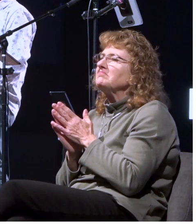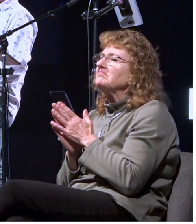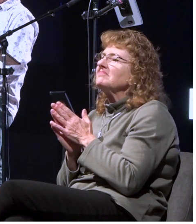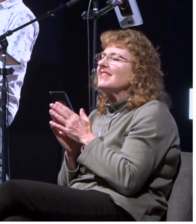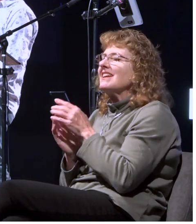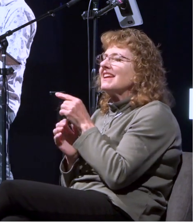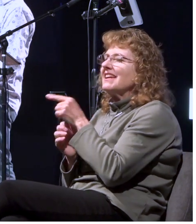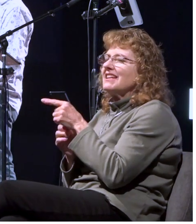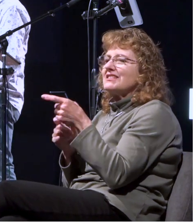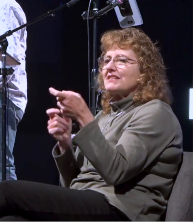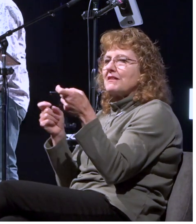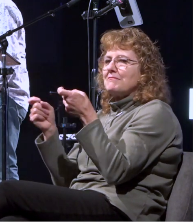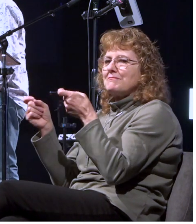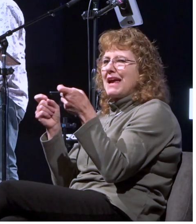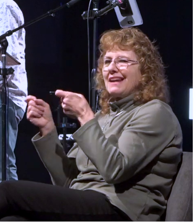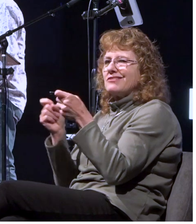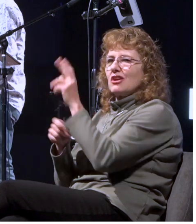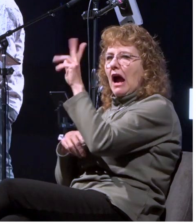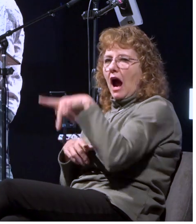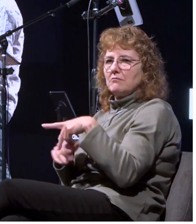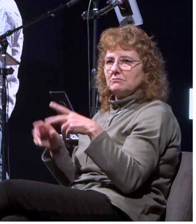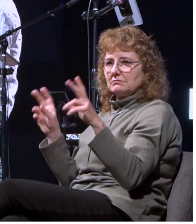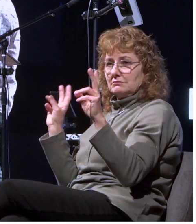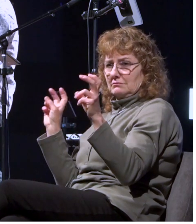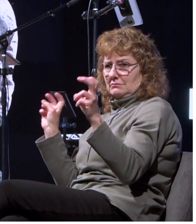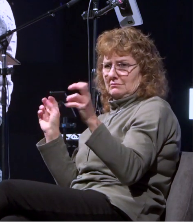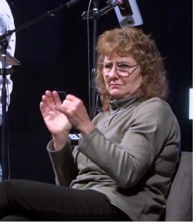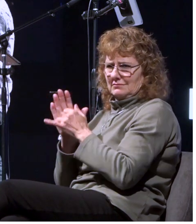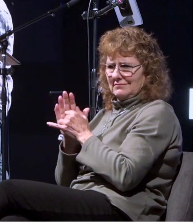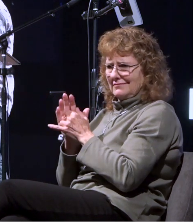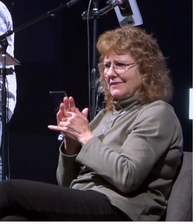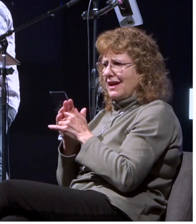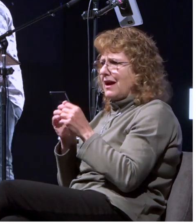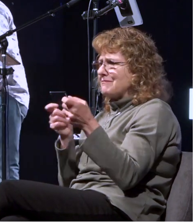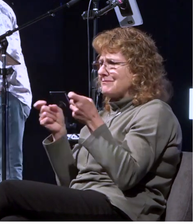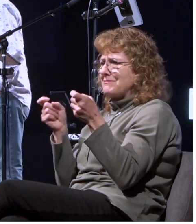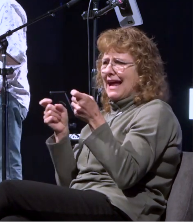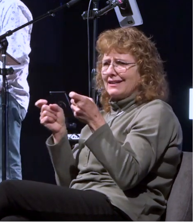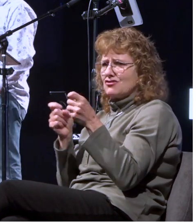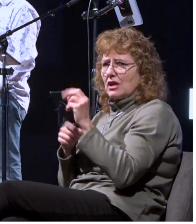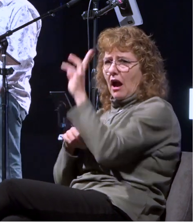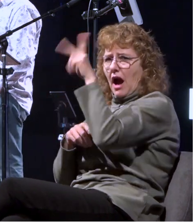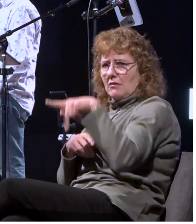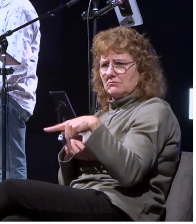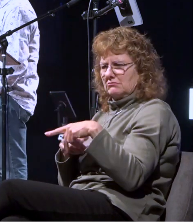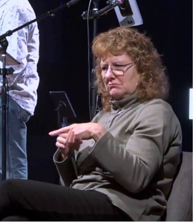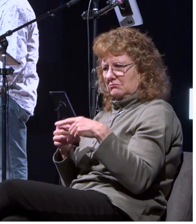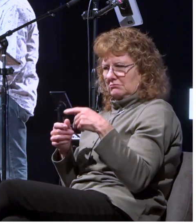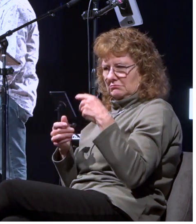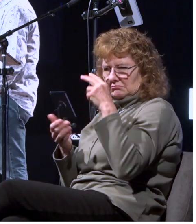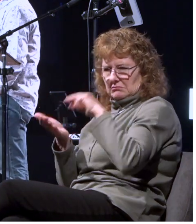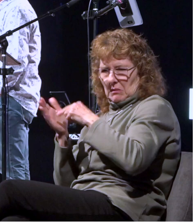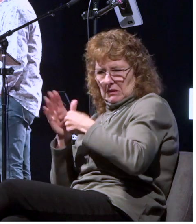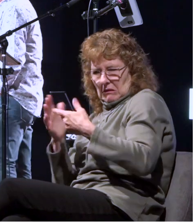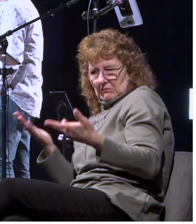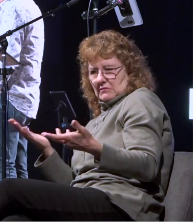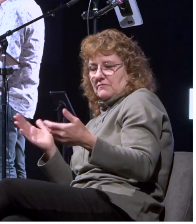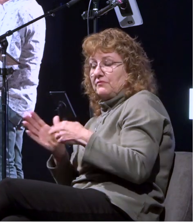as managing up paul is practicing managing up it looks like this you simultaneously respect